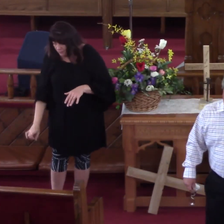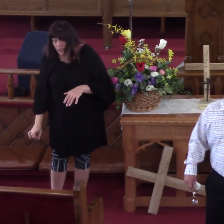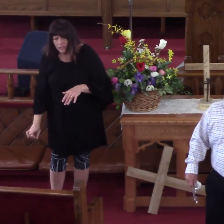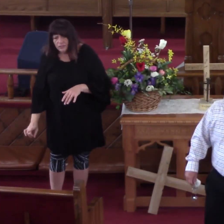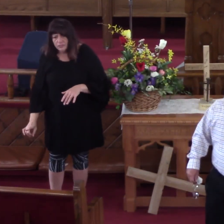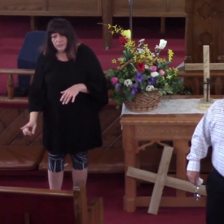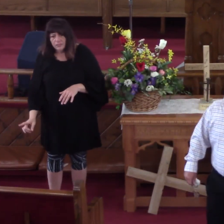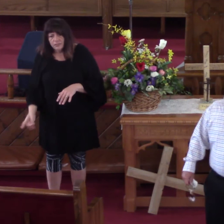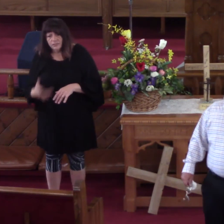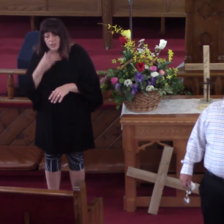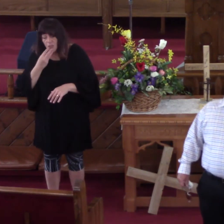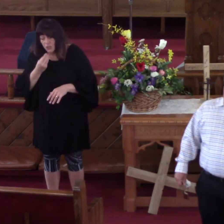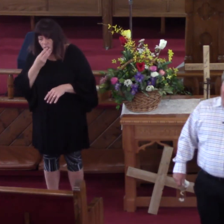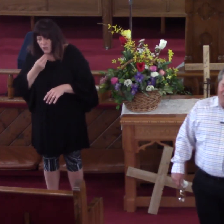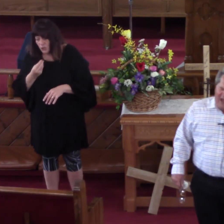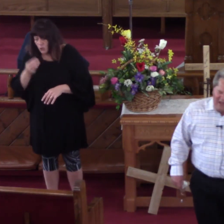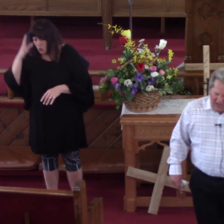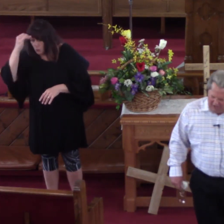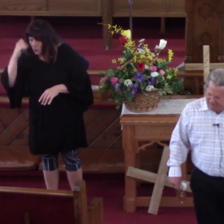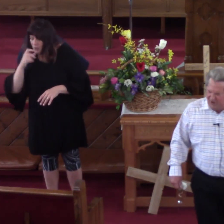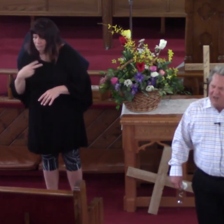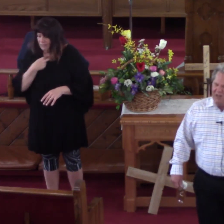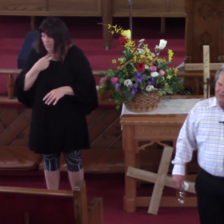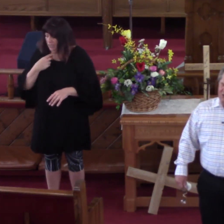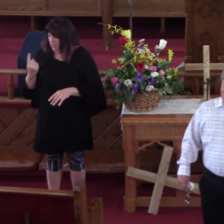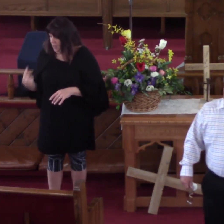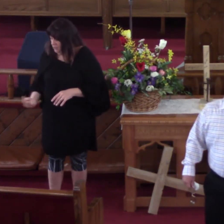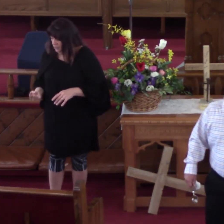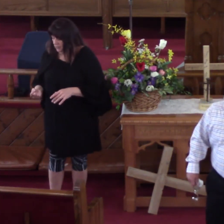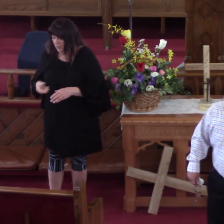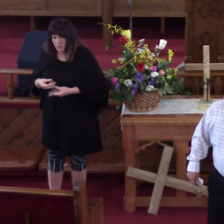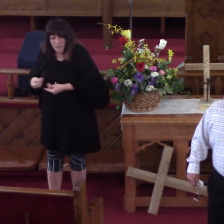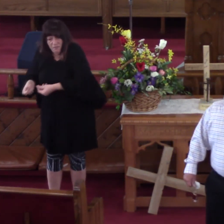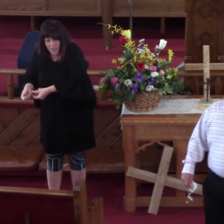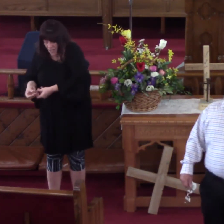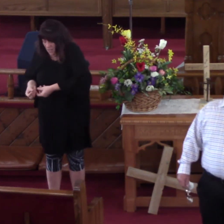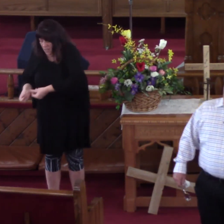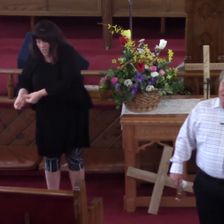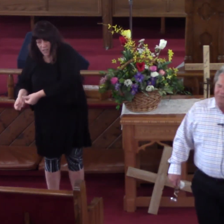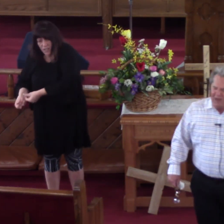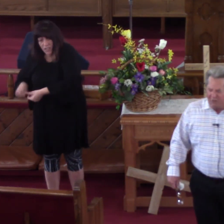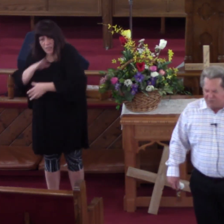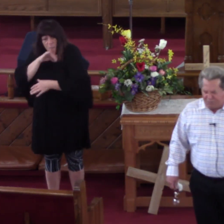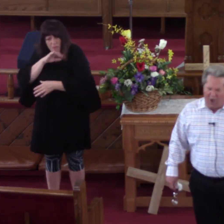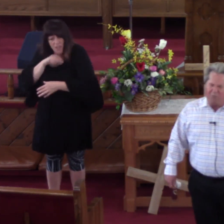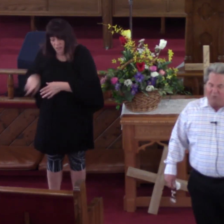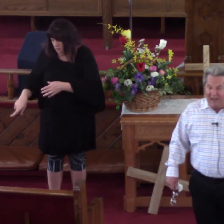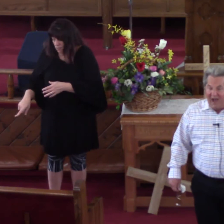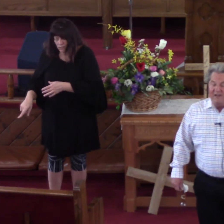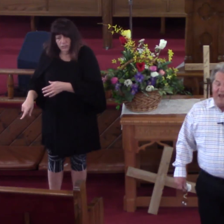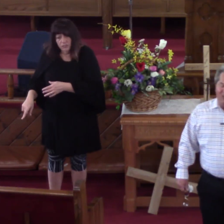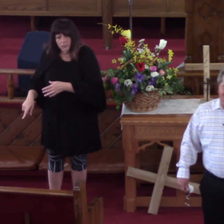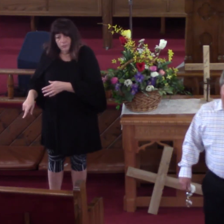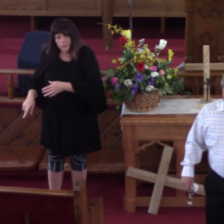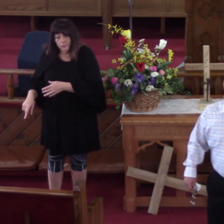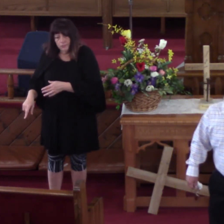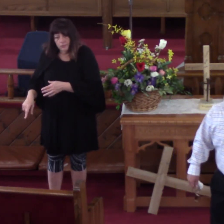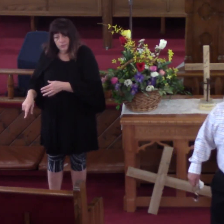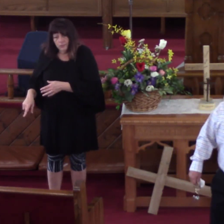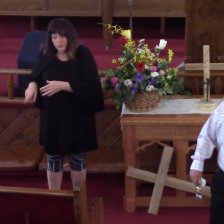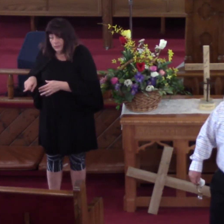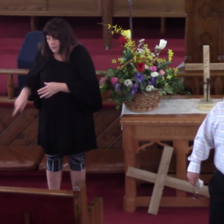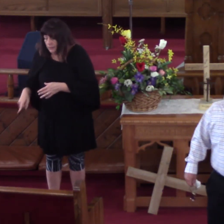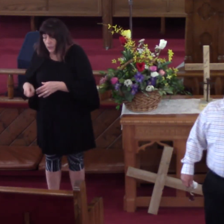find himself, found himself there feeding the swine. And I believe that he was probably so